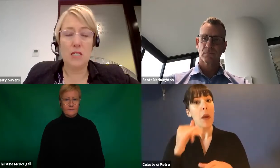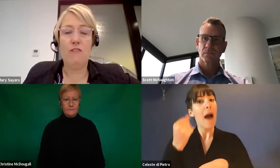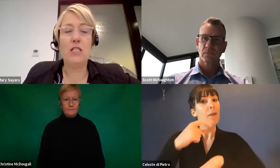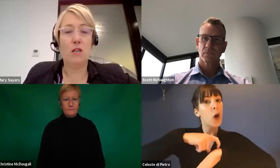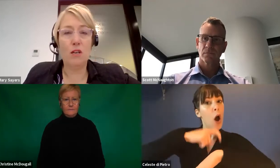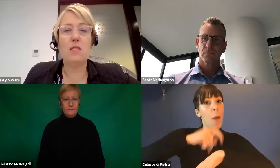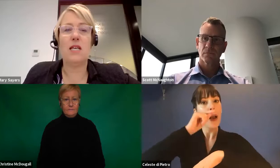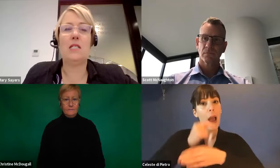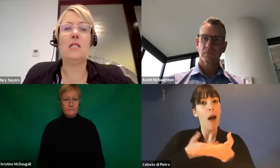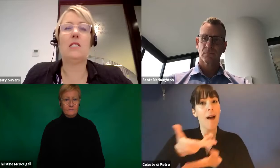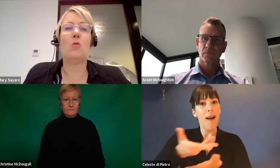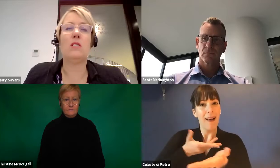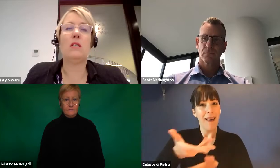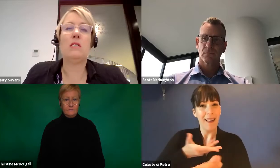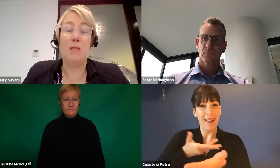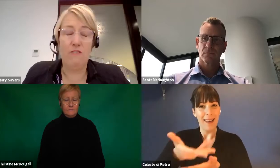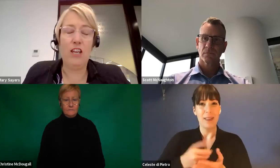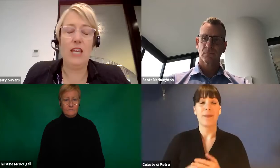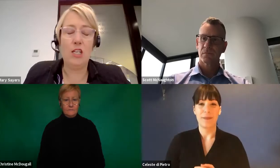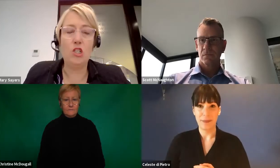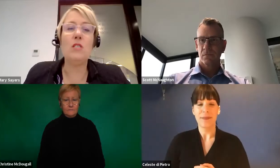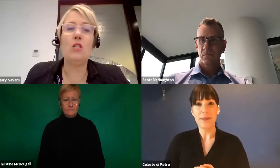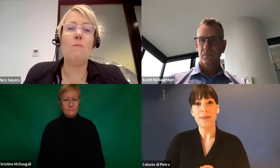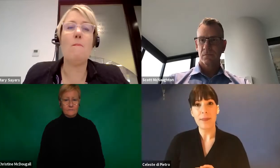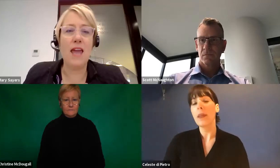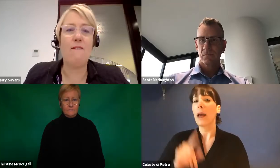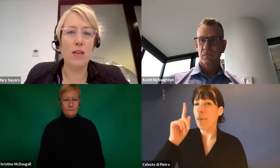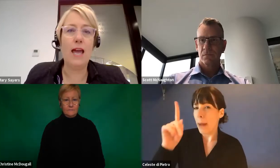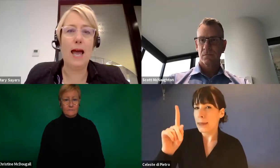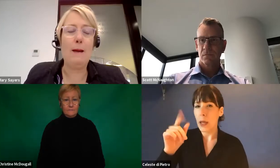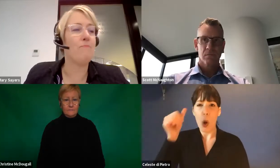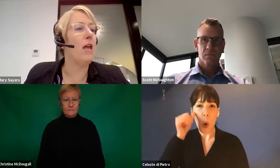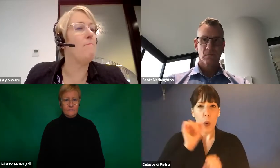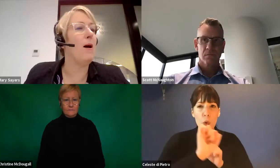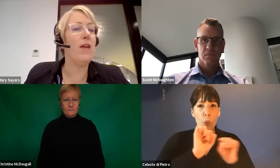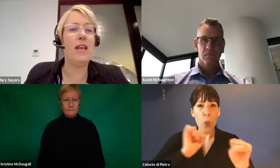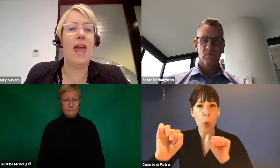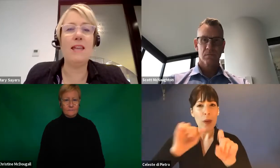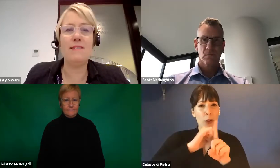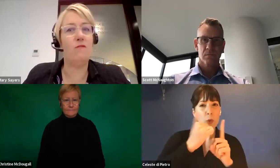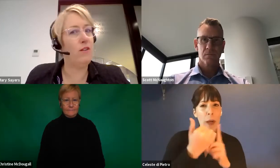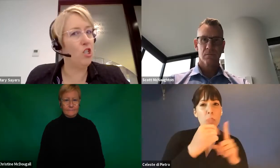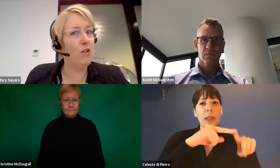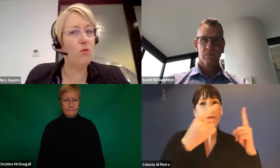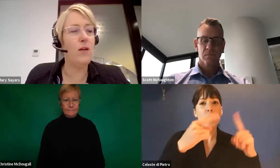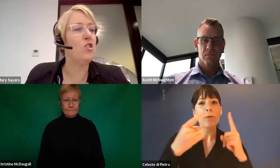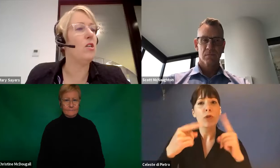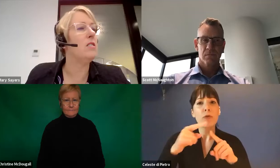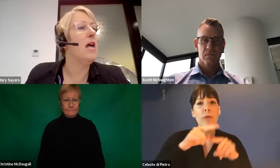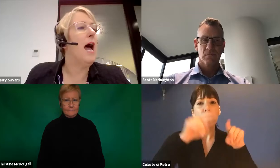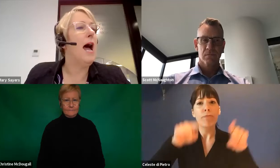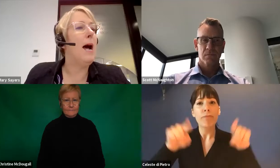into specific circumstances or specific issues that you might be having. But we can answer very general